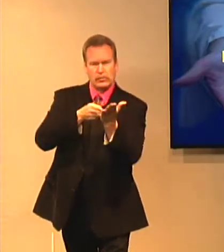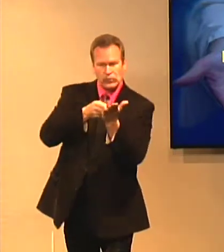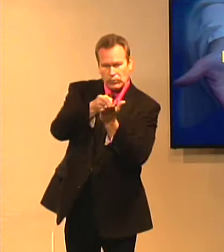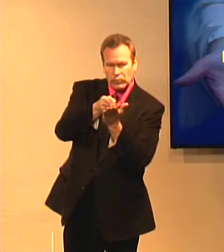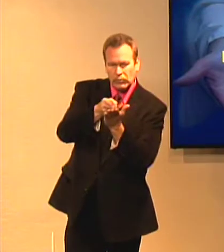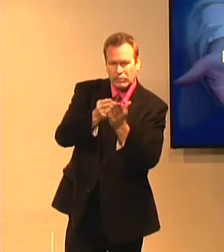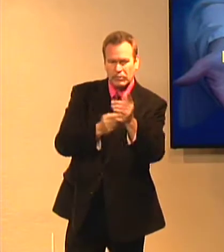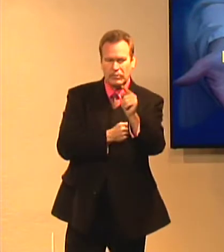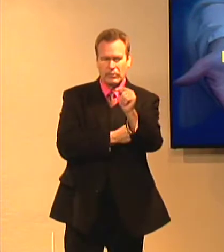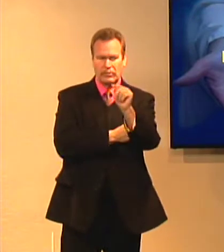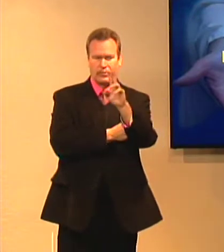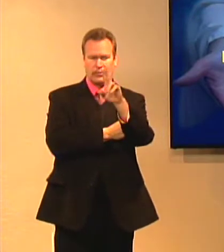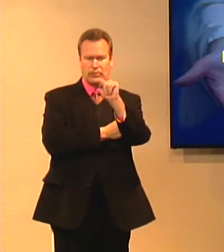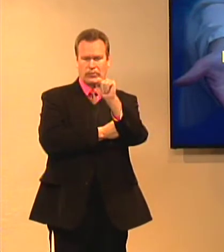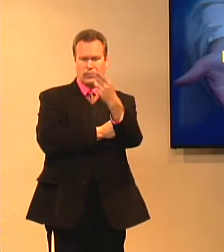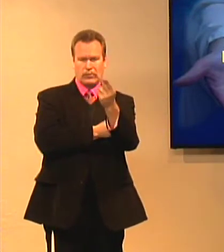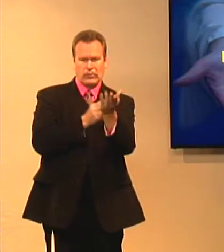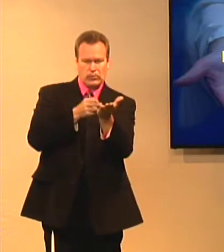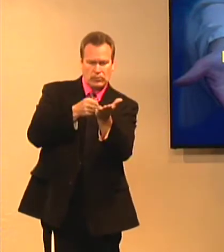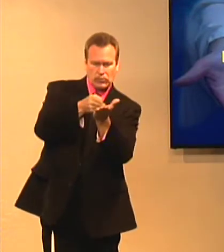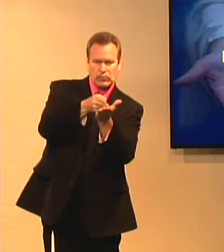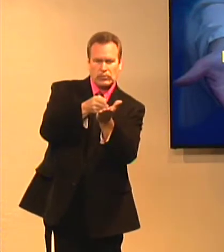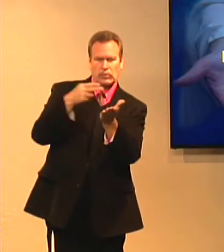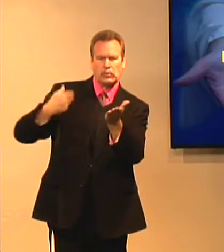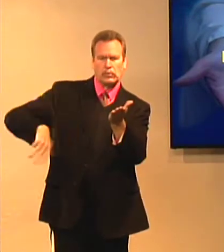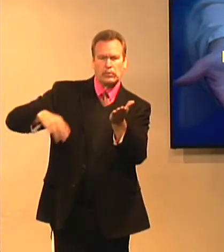it talks about, it's the gospel truth.